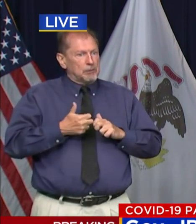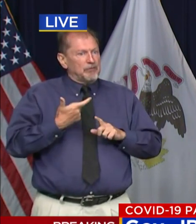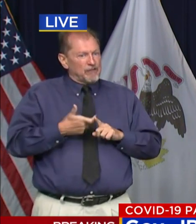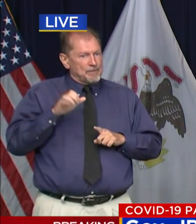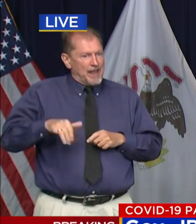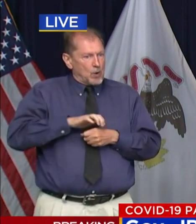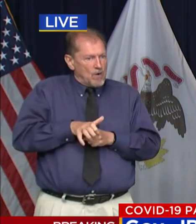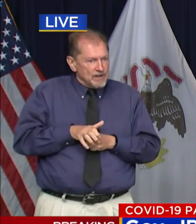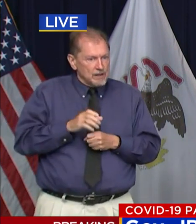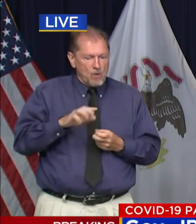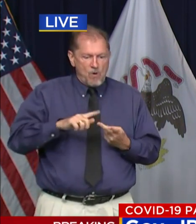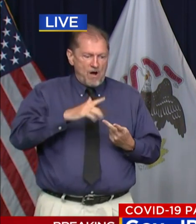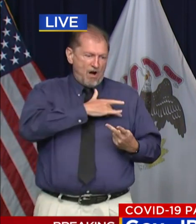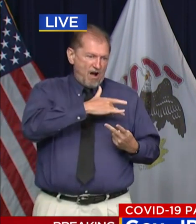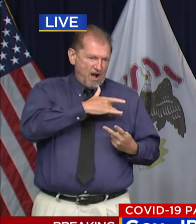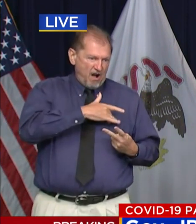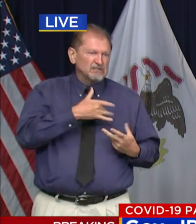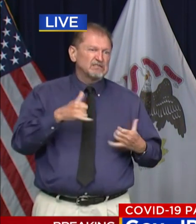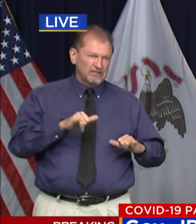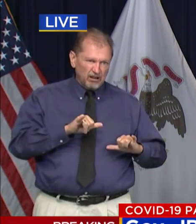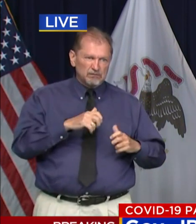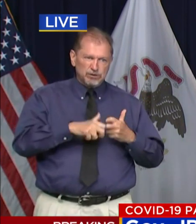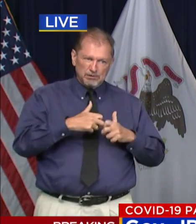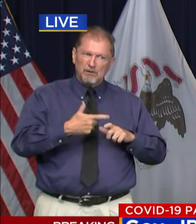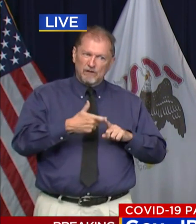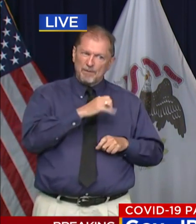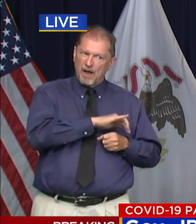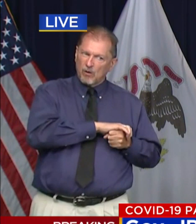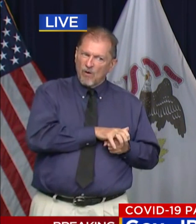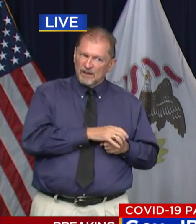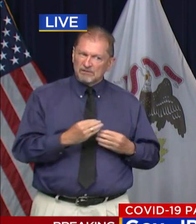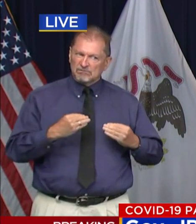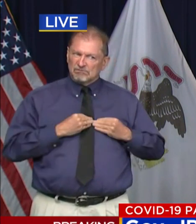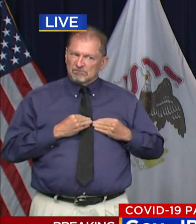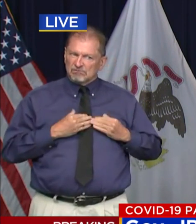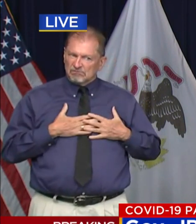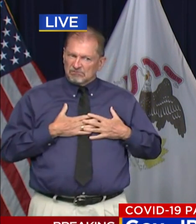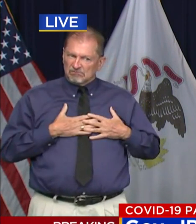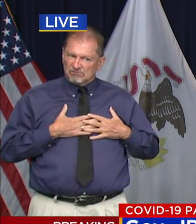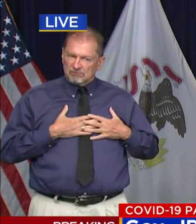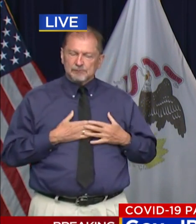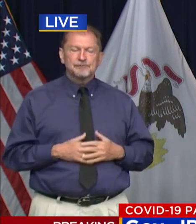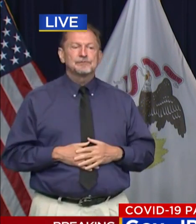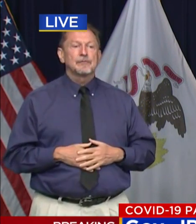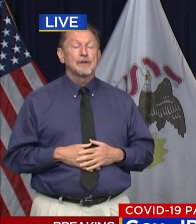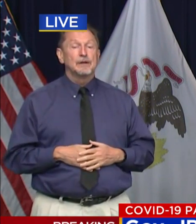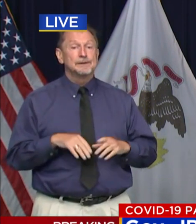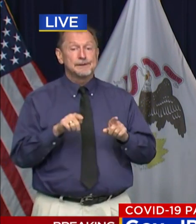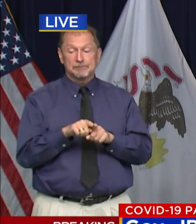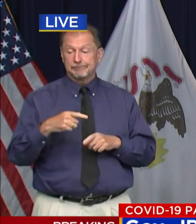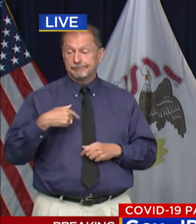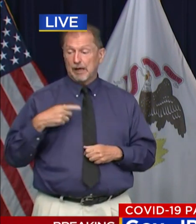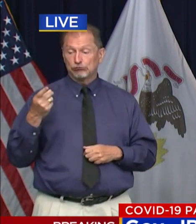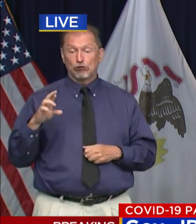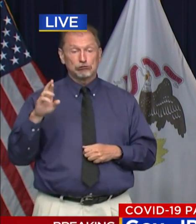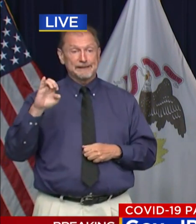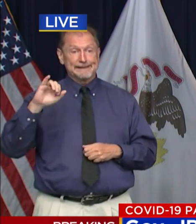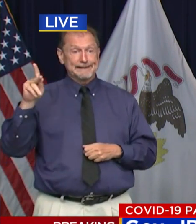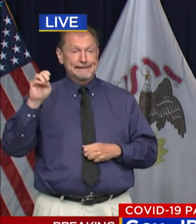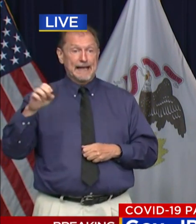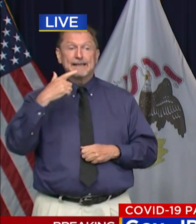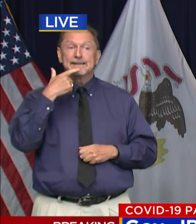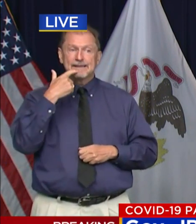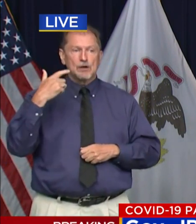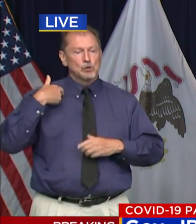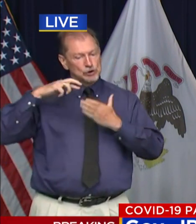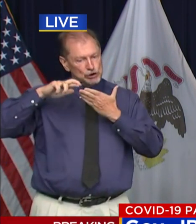As Dr. Ezeke and I have said throughout this COVID-19 pandemic, facts and science will continue to determine